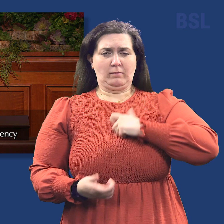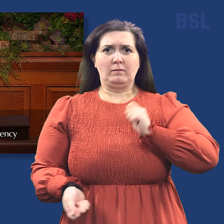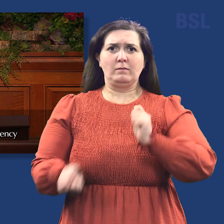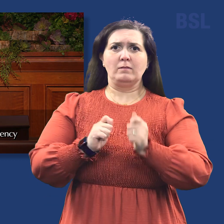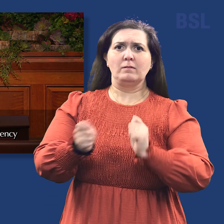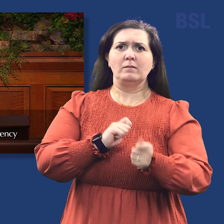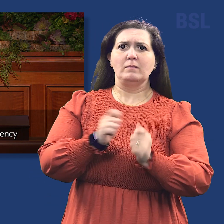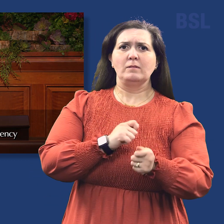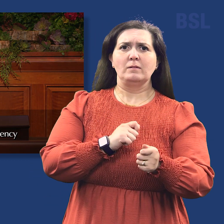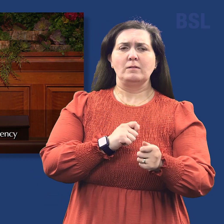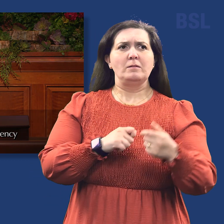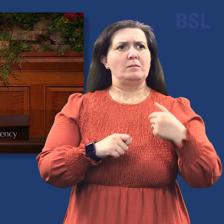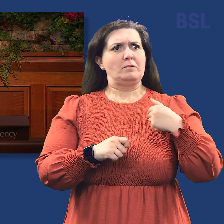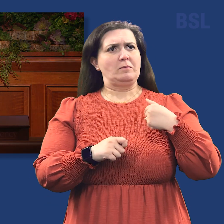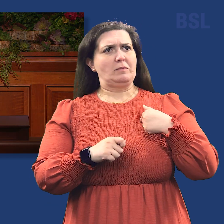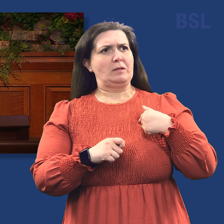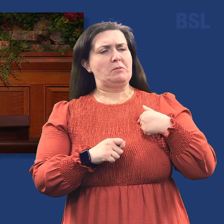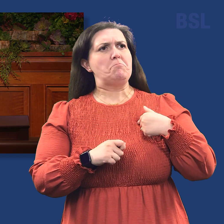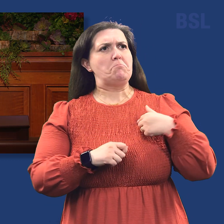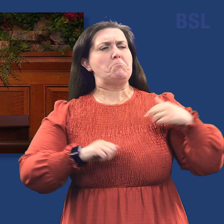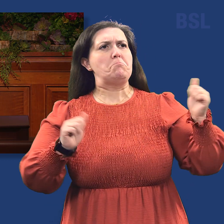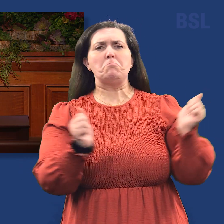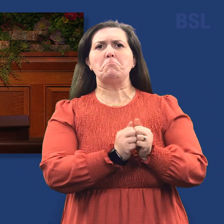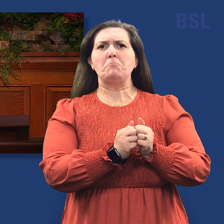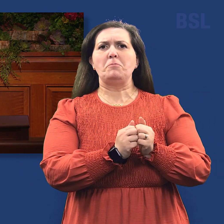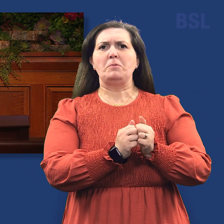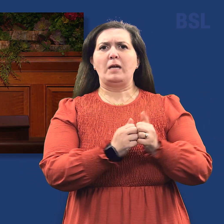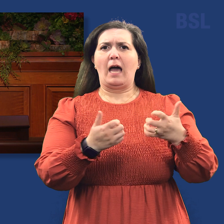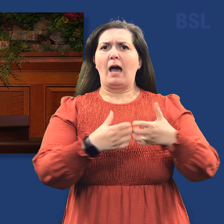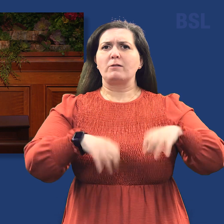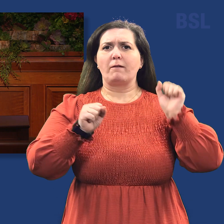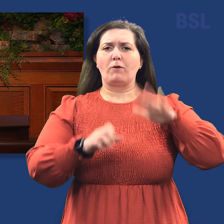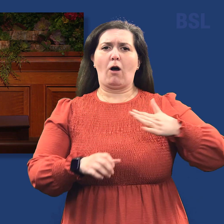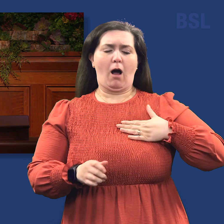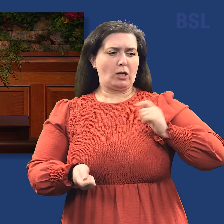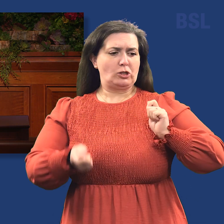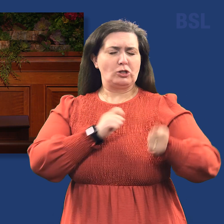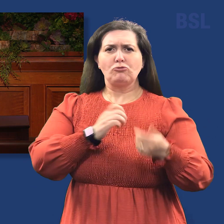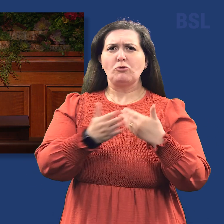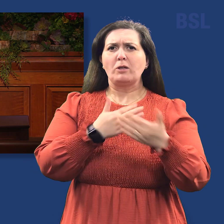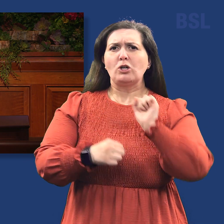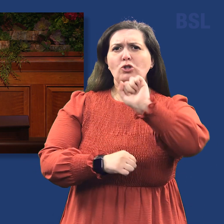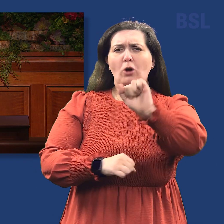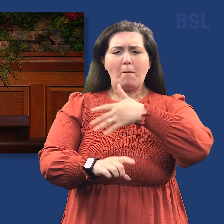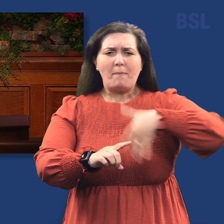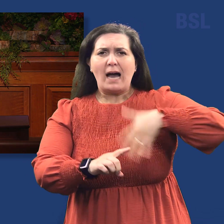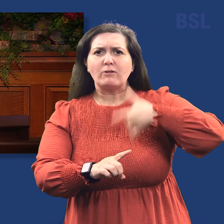I submit that personal reformation begins with a change of heart, no matter your life experiences or your